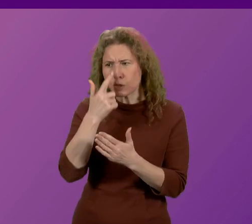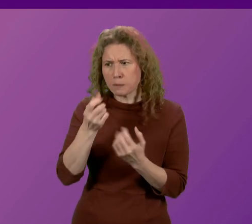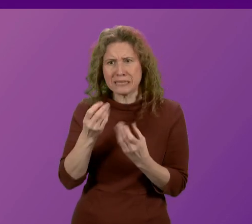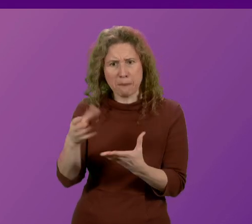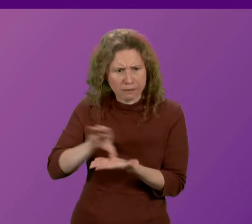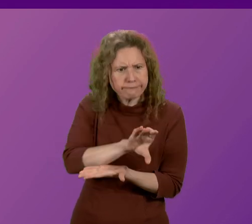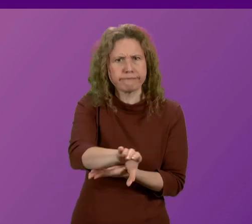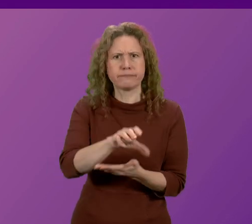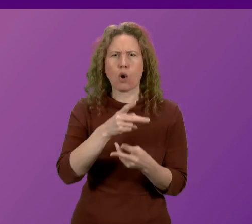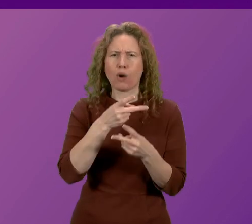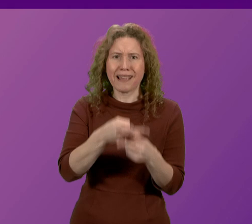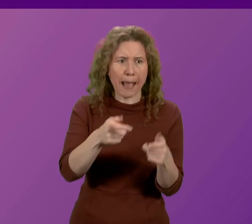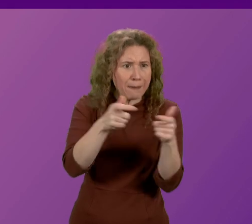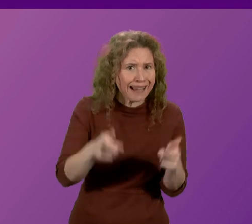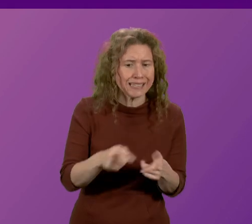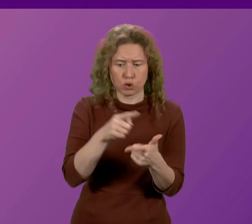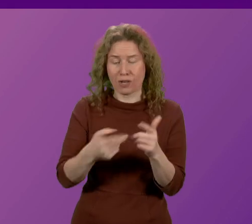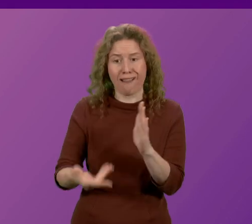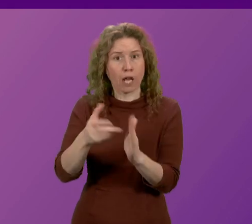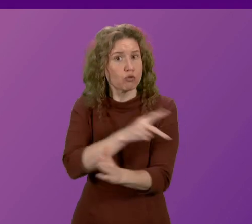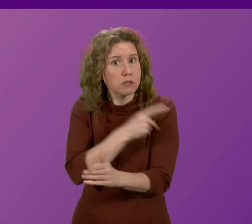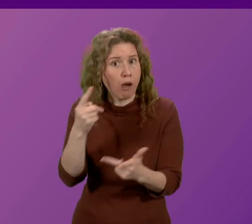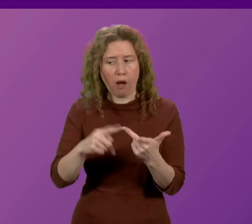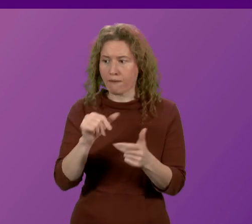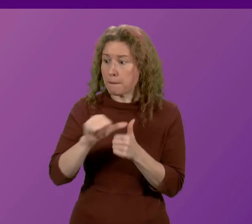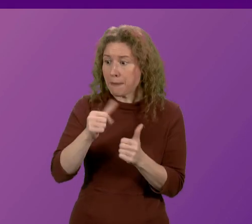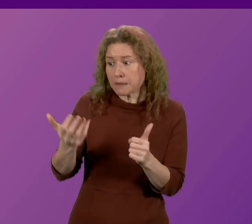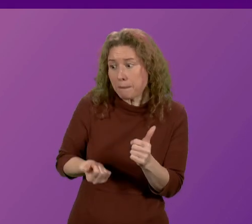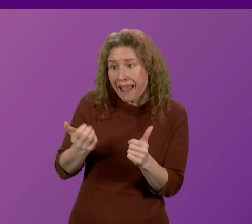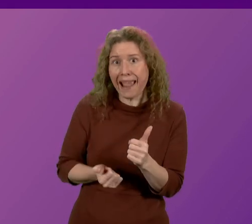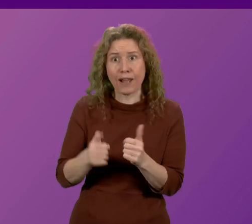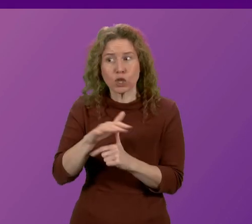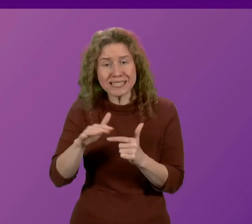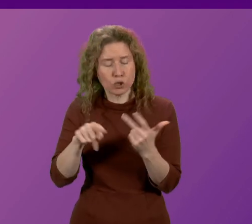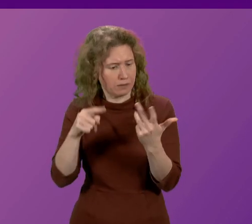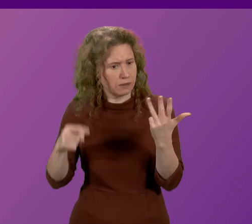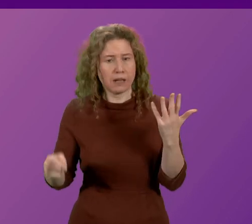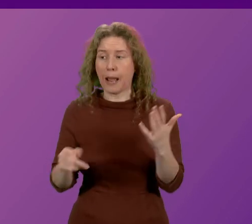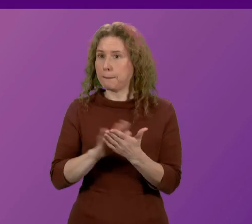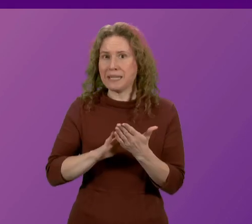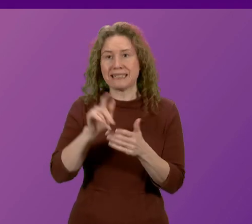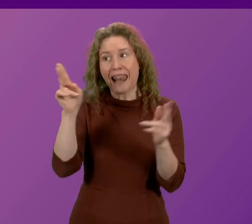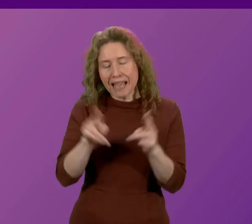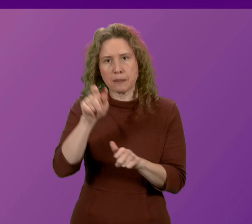spent on care packages, additional workers, better paying conditions and actually reducing delayed discharge. First Minister.